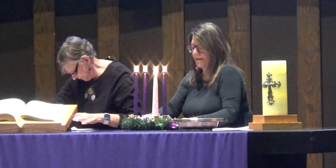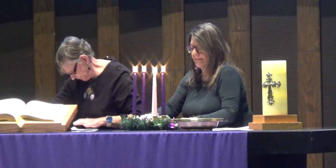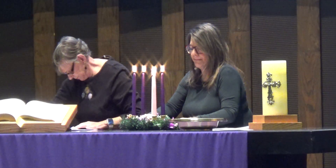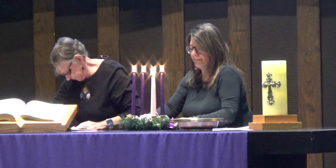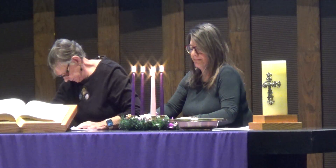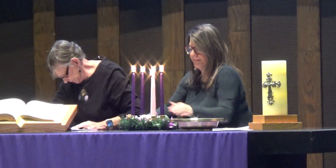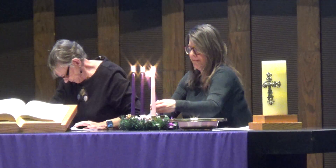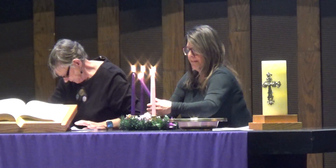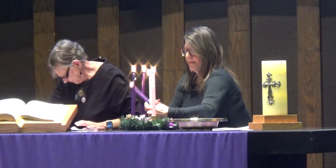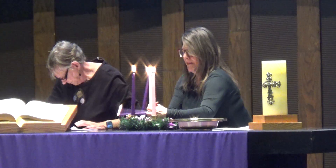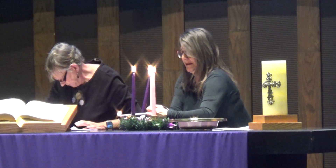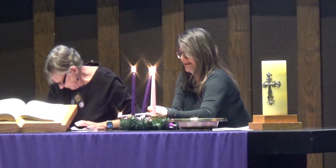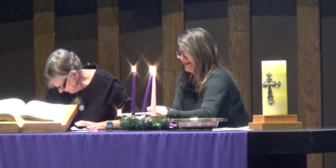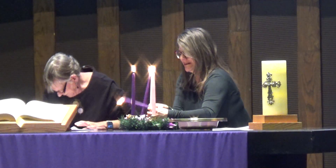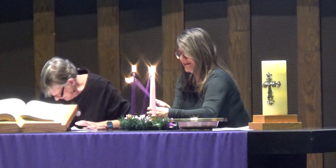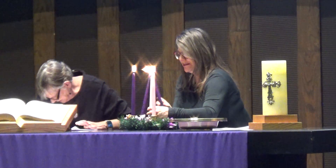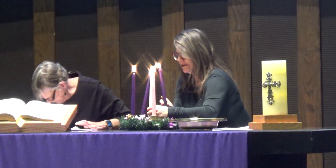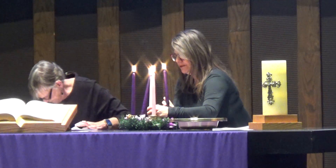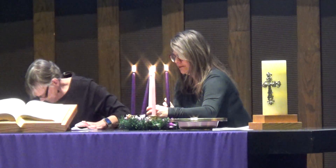Amen. Amen.